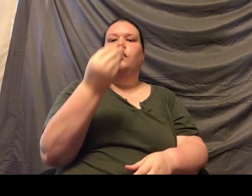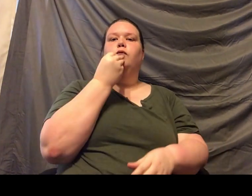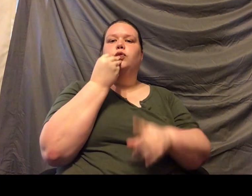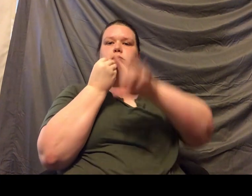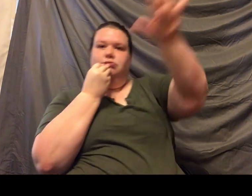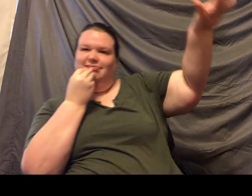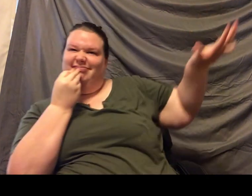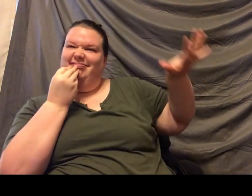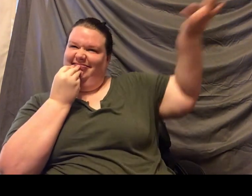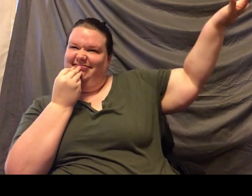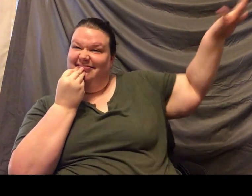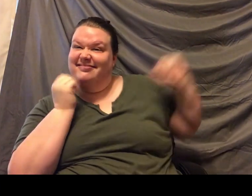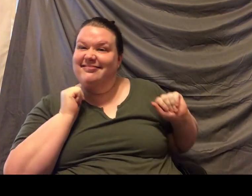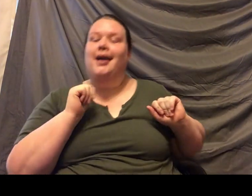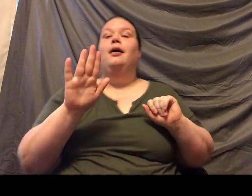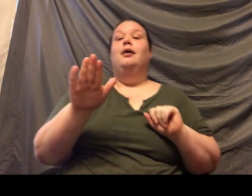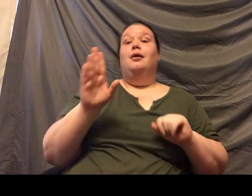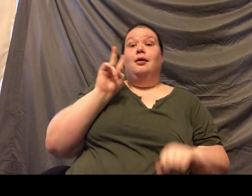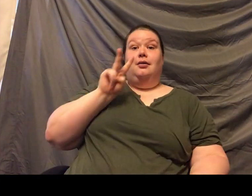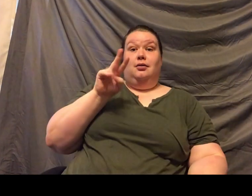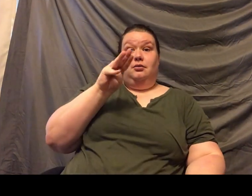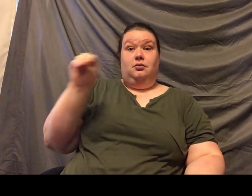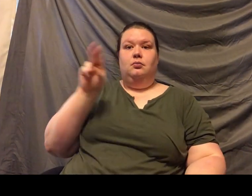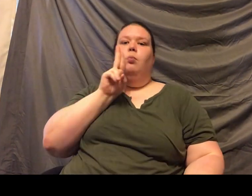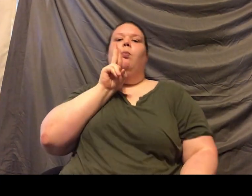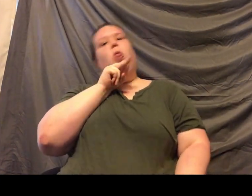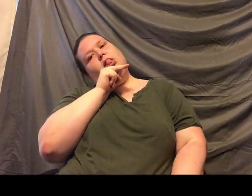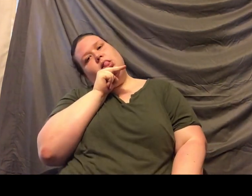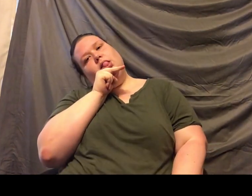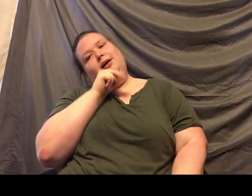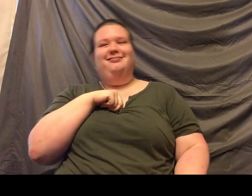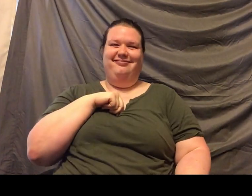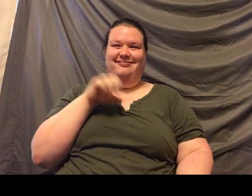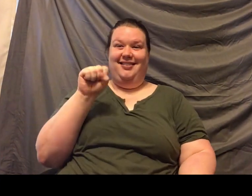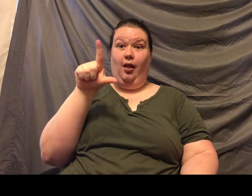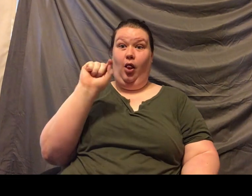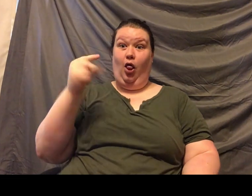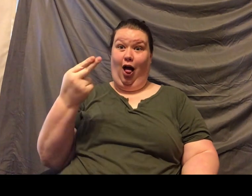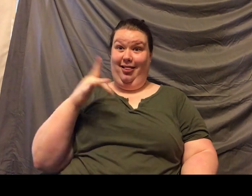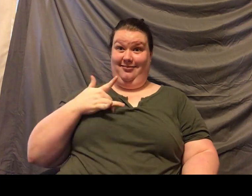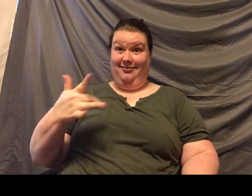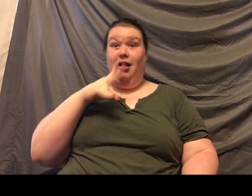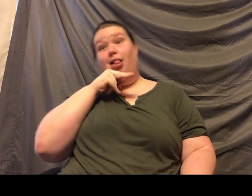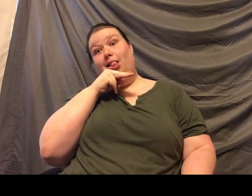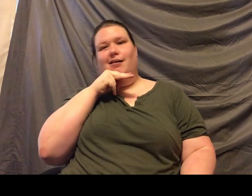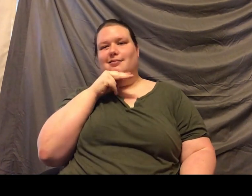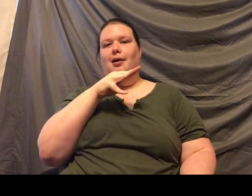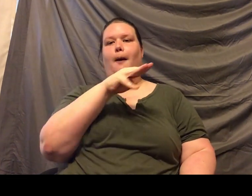All right. So while Mo's hanging out here, you can see that cute little tongue of his. It's really funny. This is not a sloth thing. This is a Mo thing. He just likes to hang out